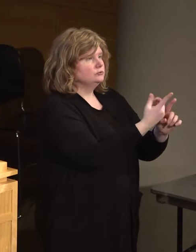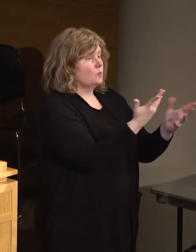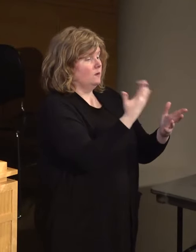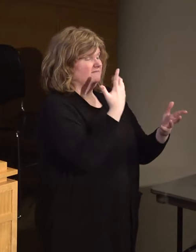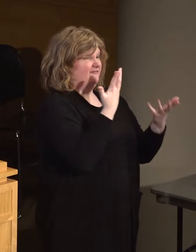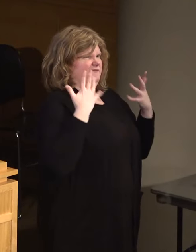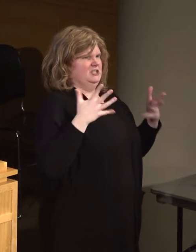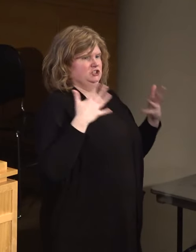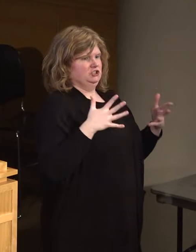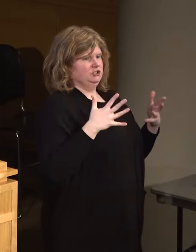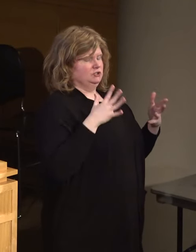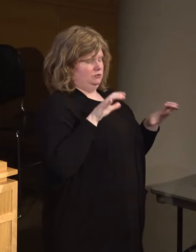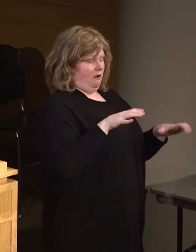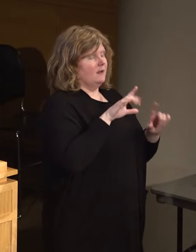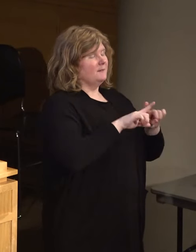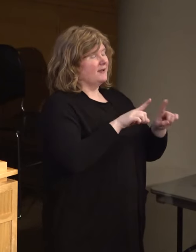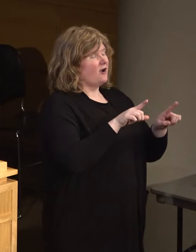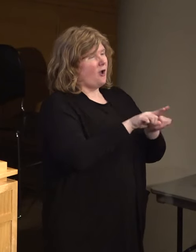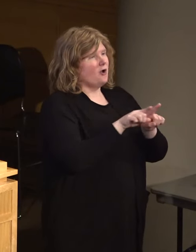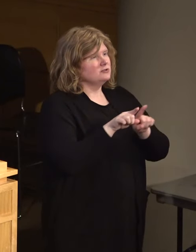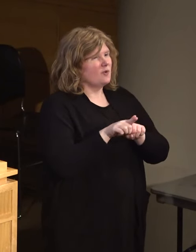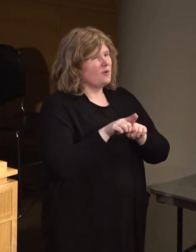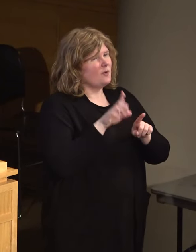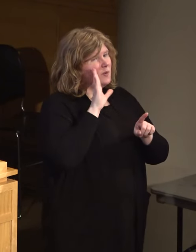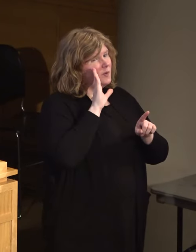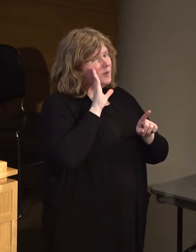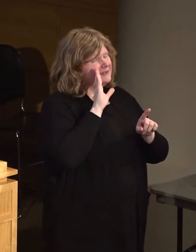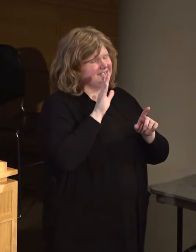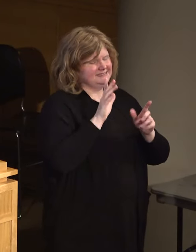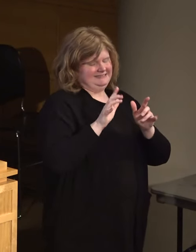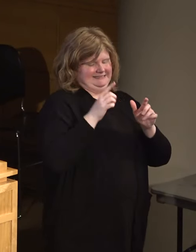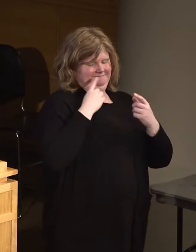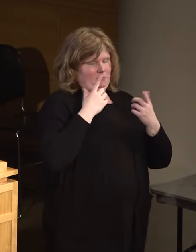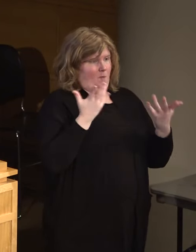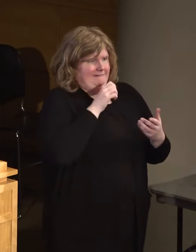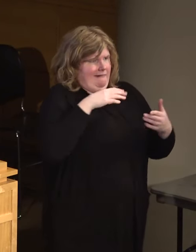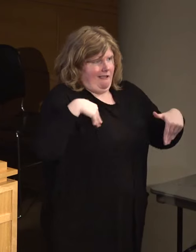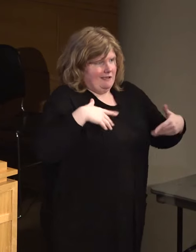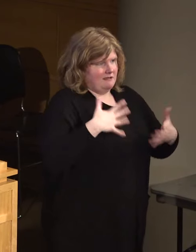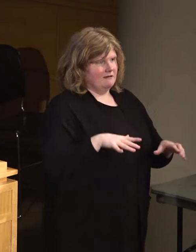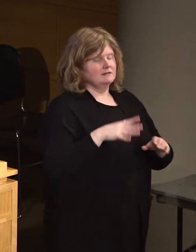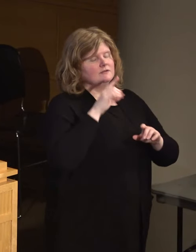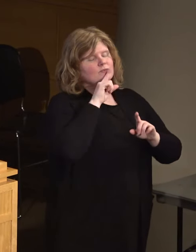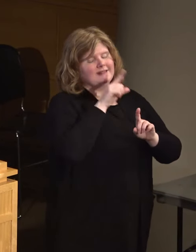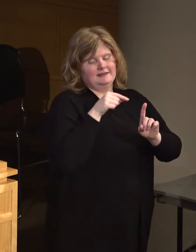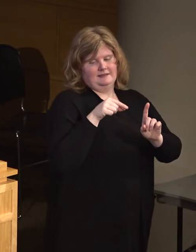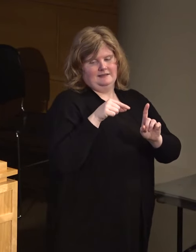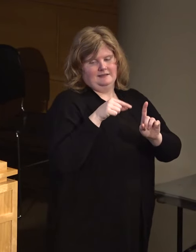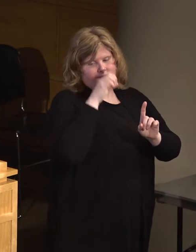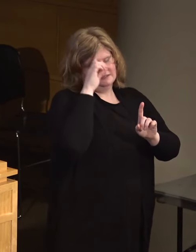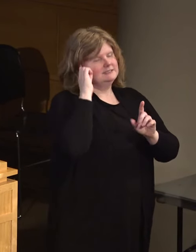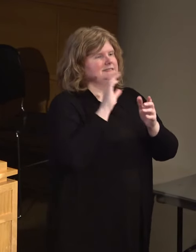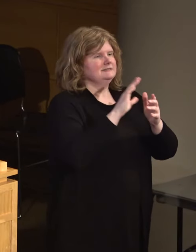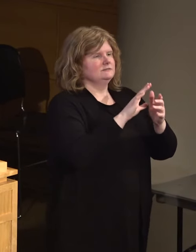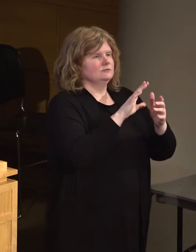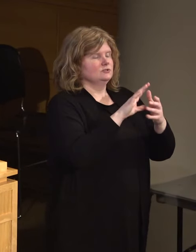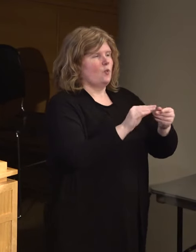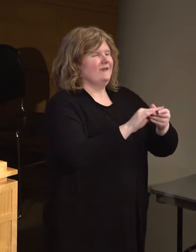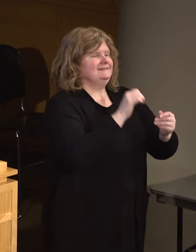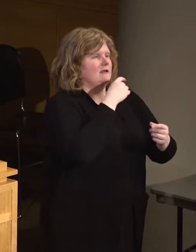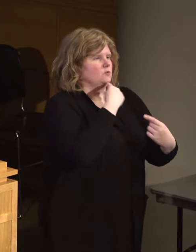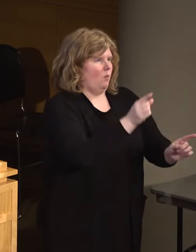we've done, but will be a matter of what's not done. Success ultimately will be measured by stories not told,